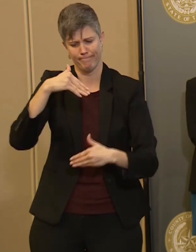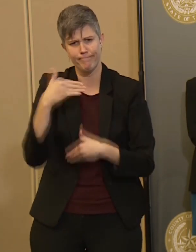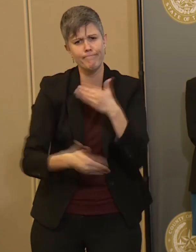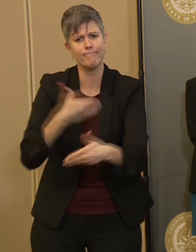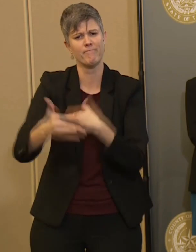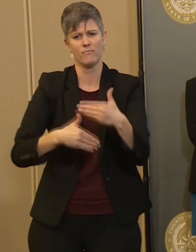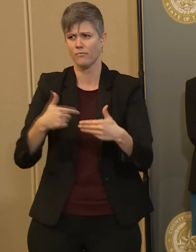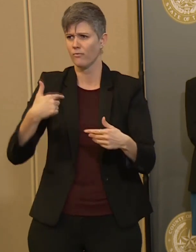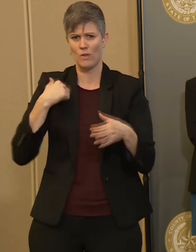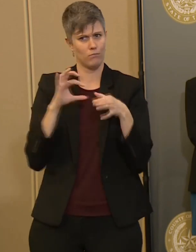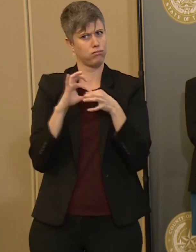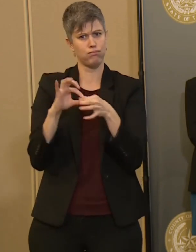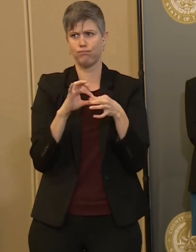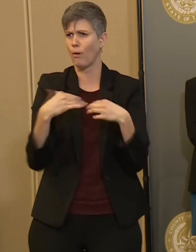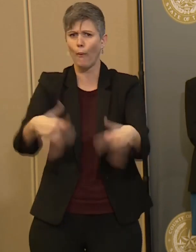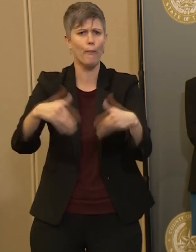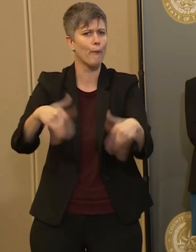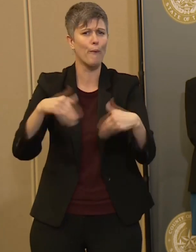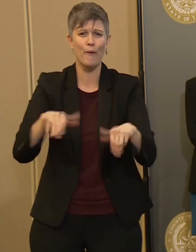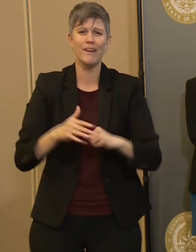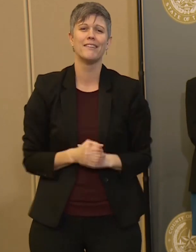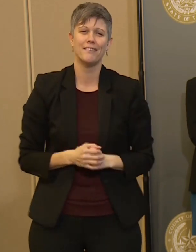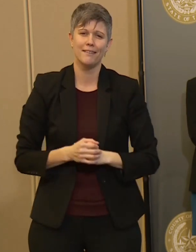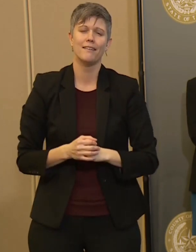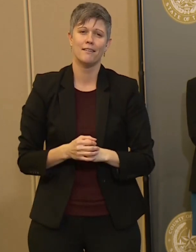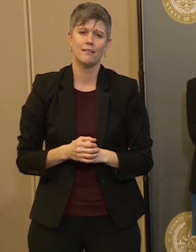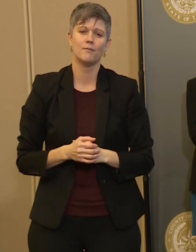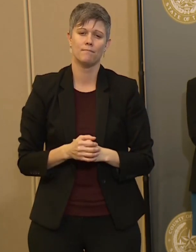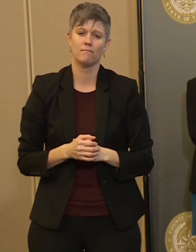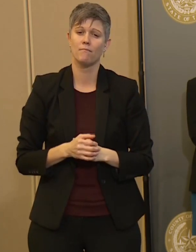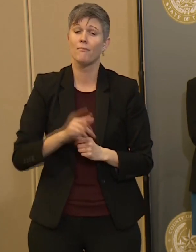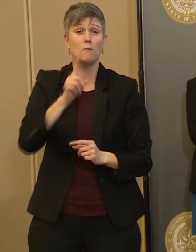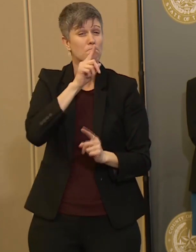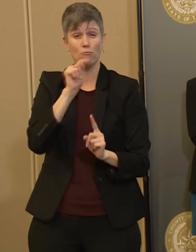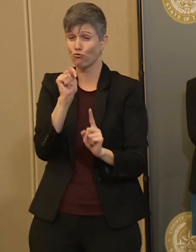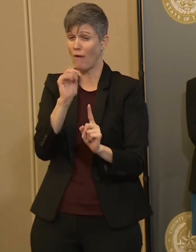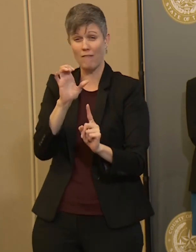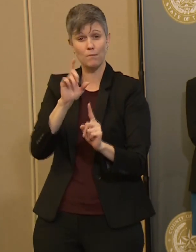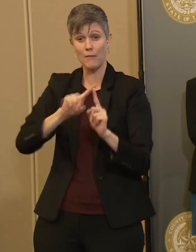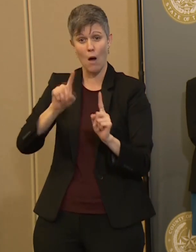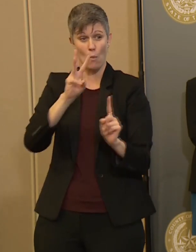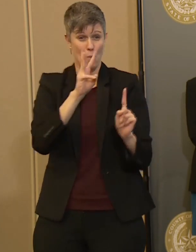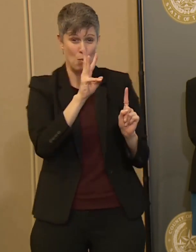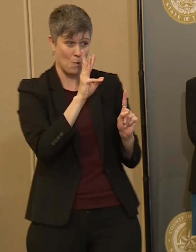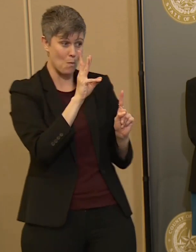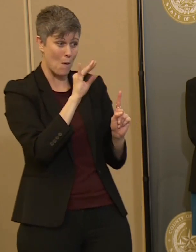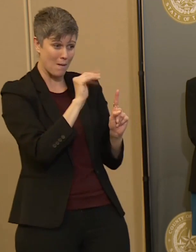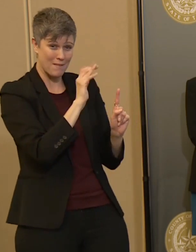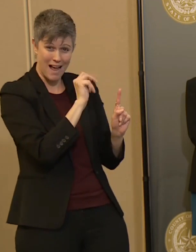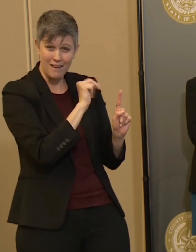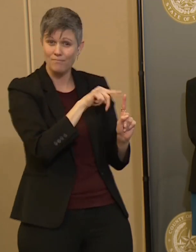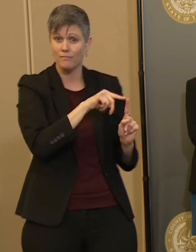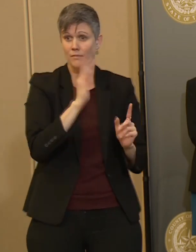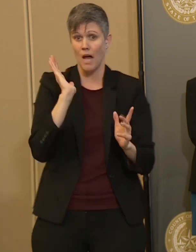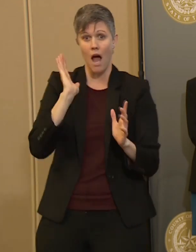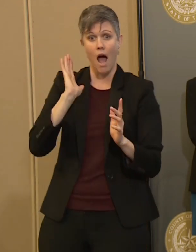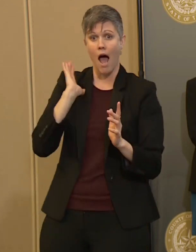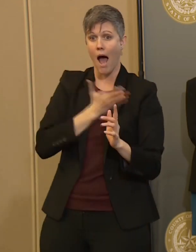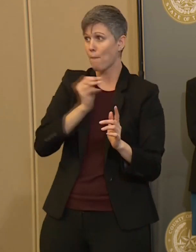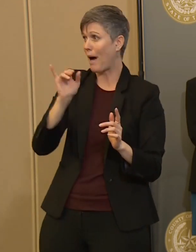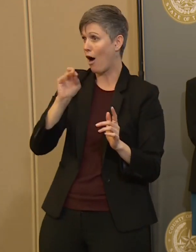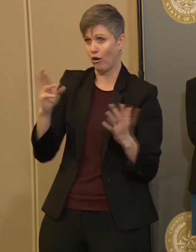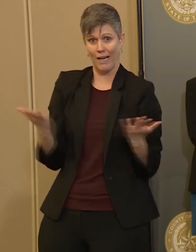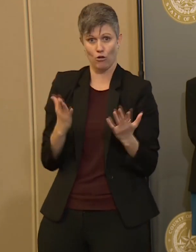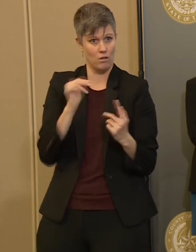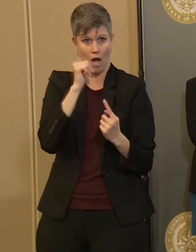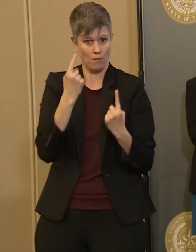continue to do so. Wider than just Travis County with Williamson County. It's great to see some of my colleague mayors here and